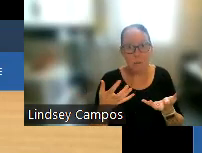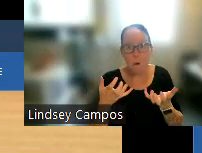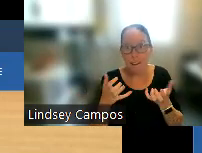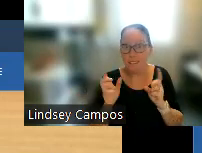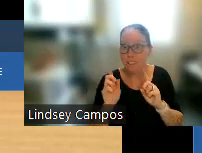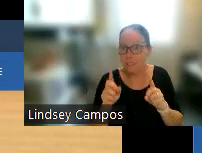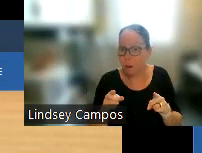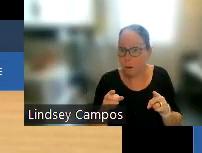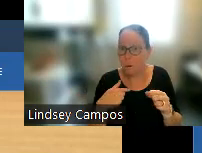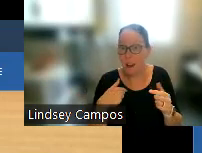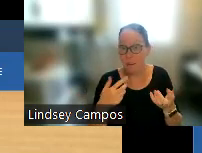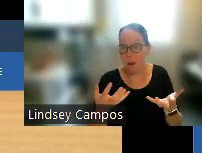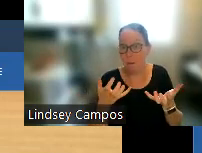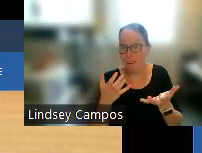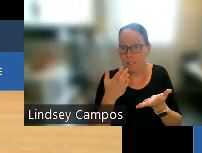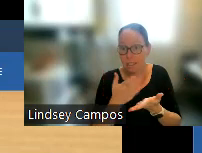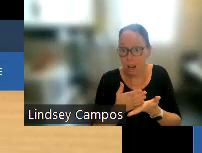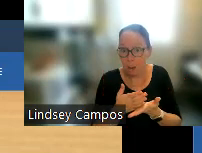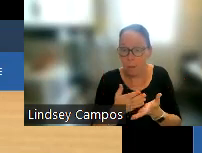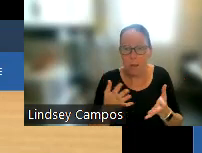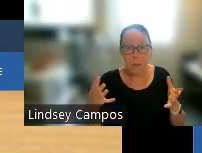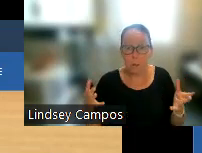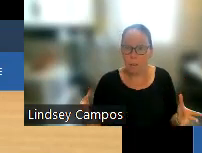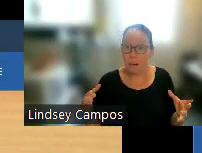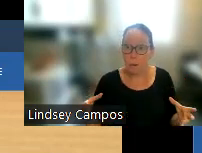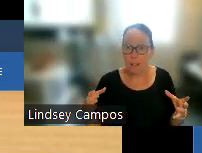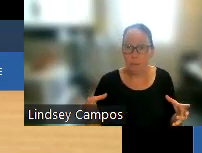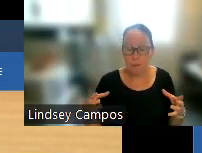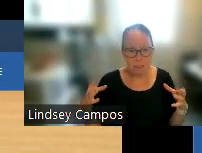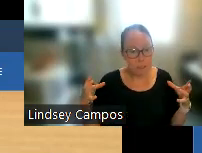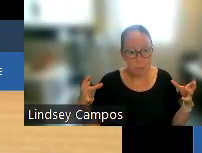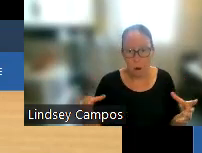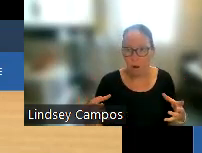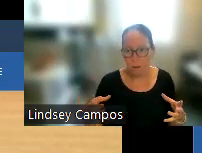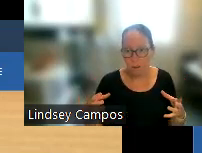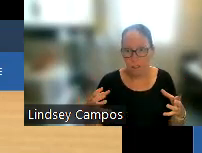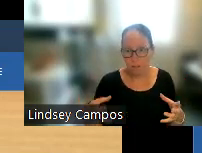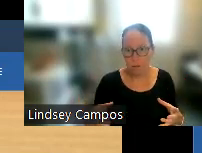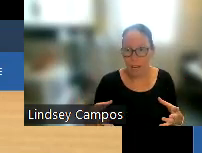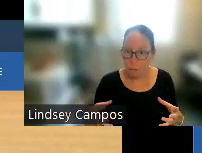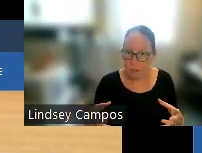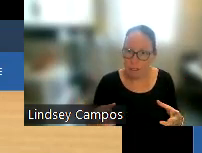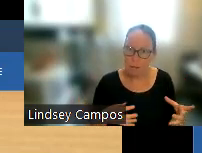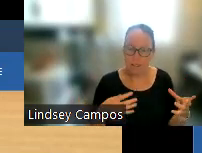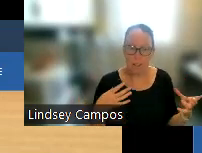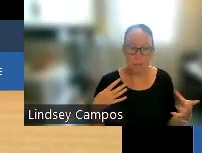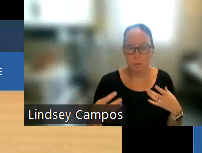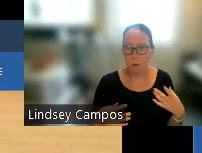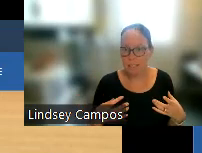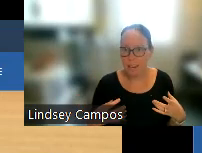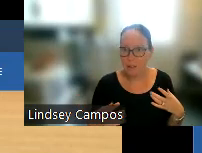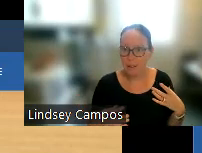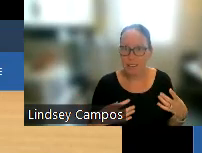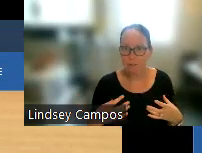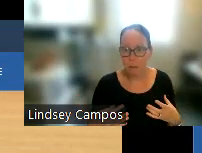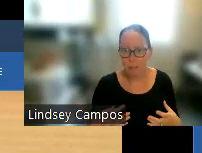I want to go. I want to stop. So right away, even with a small vocabulary, we can start putting